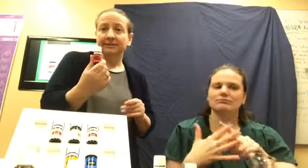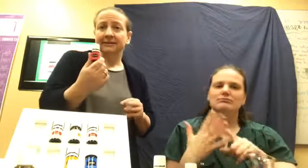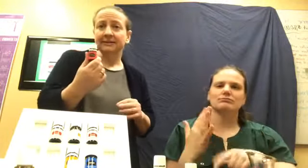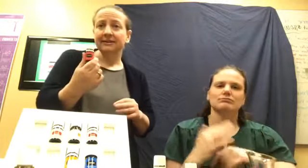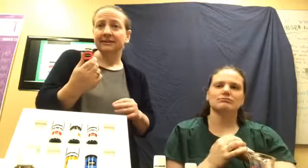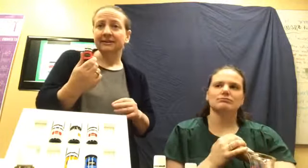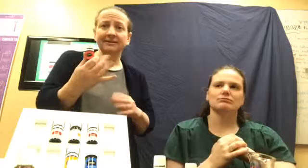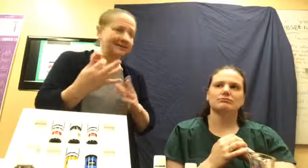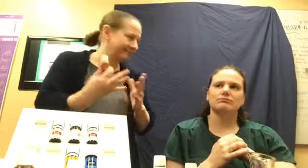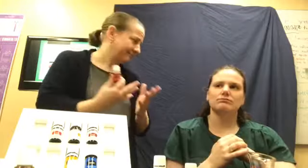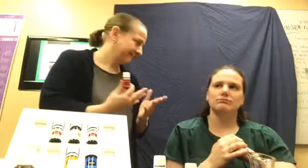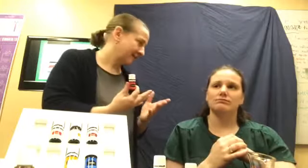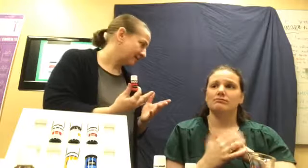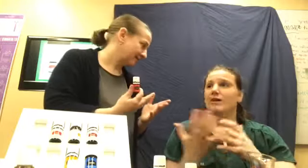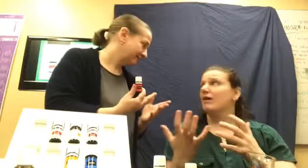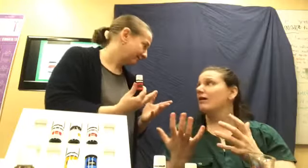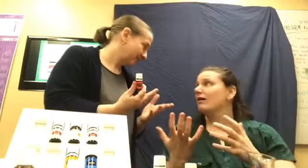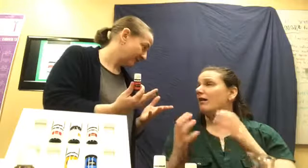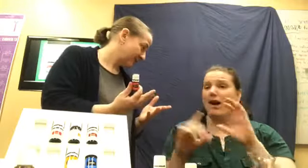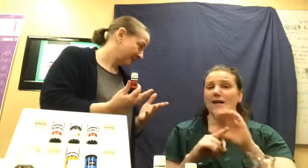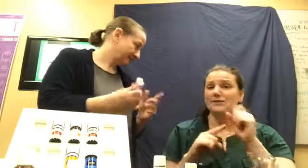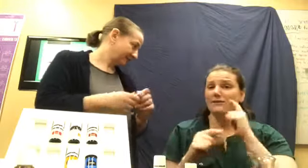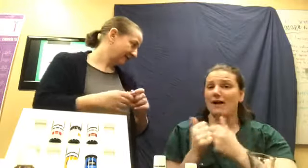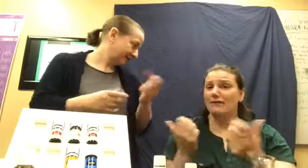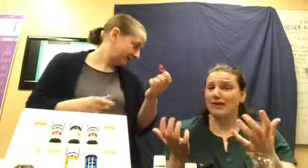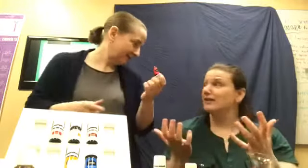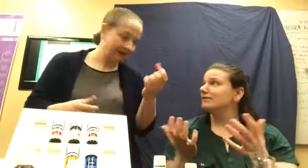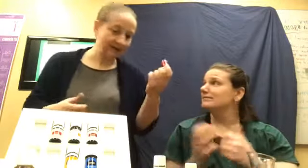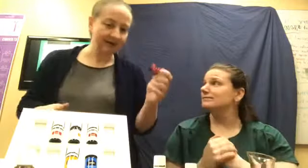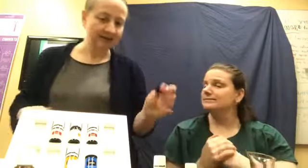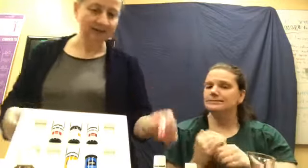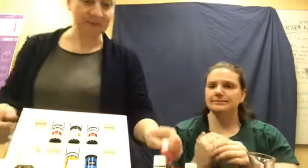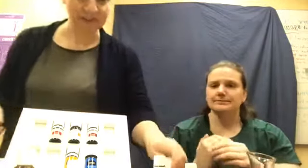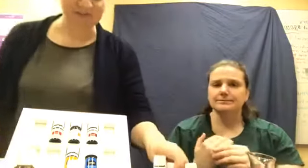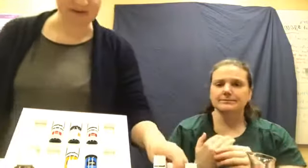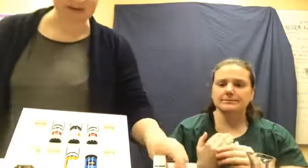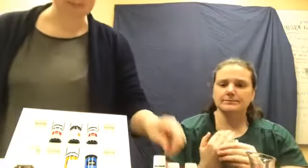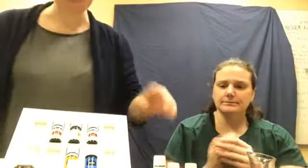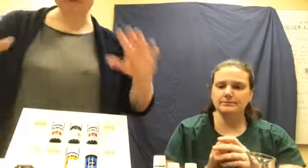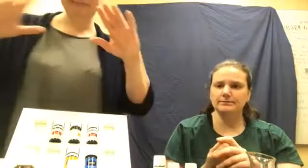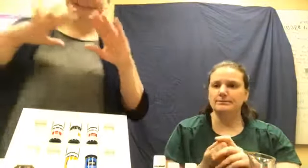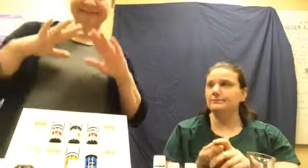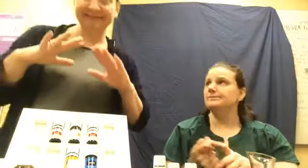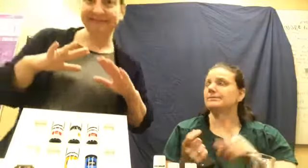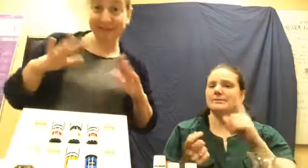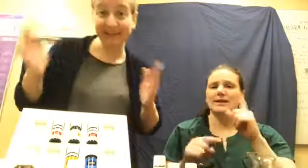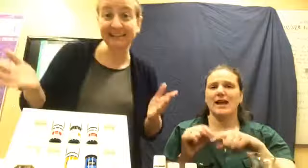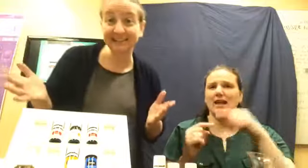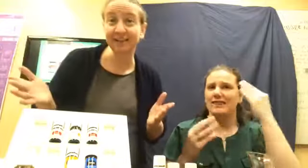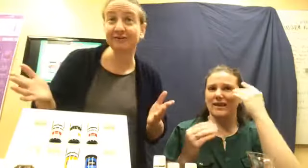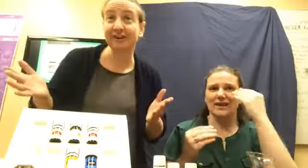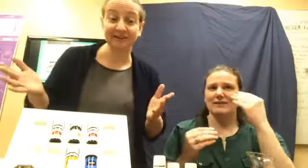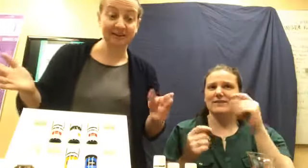it's awesome for everything. I can't think of anything else specific, but because it's good for everything.